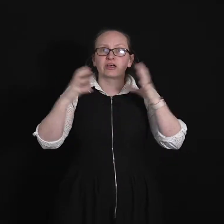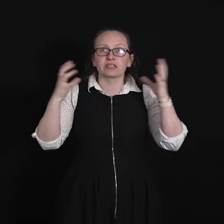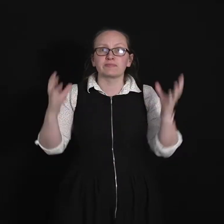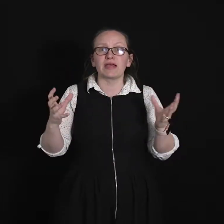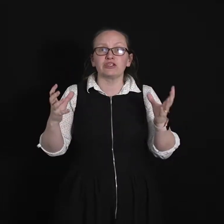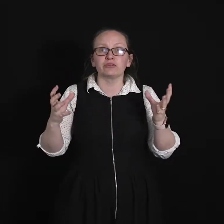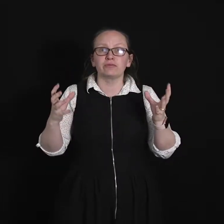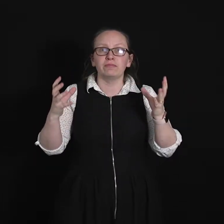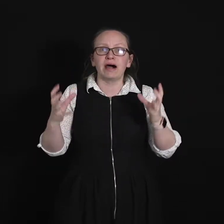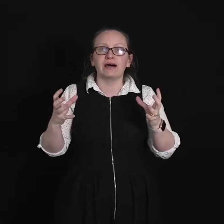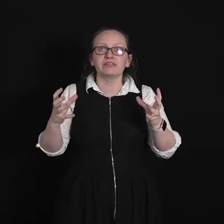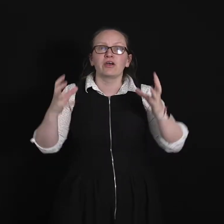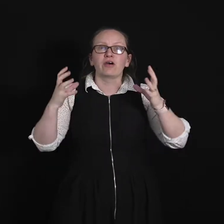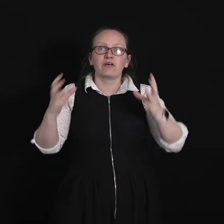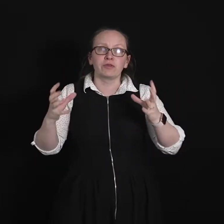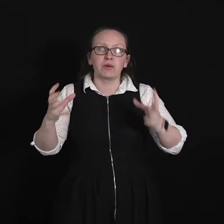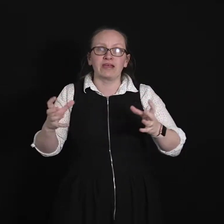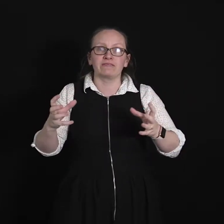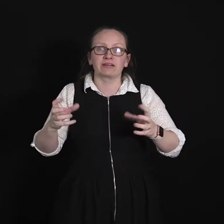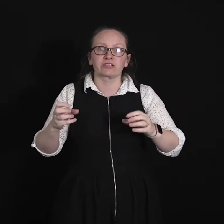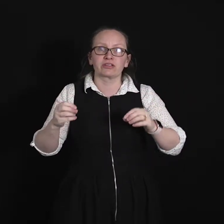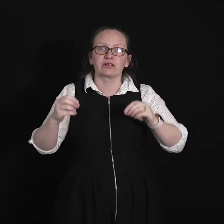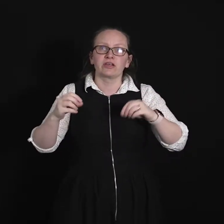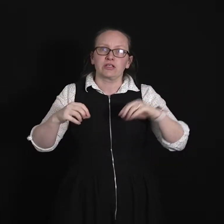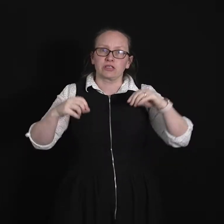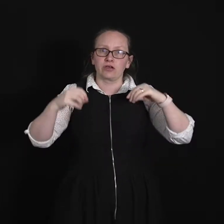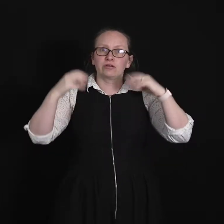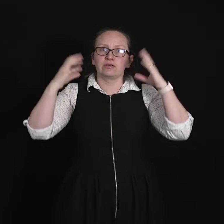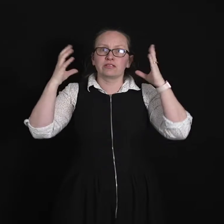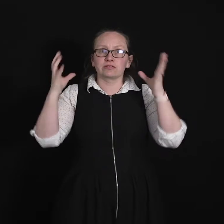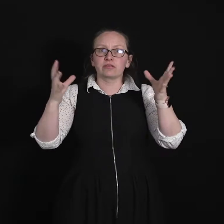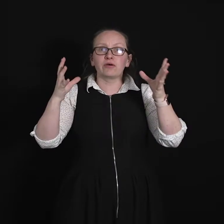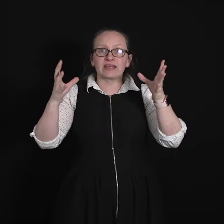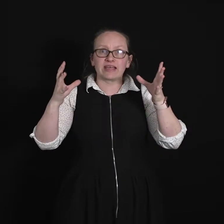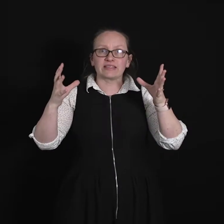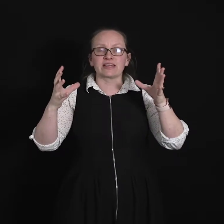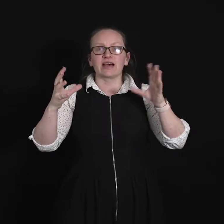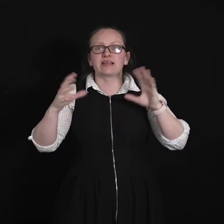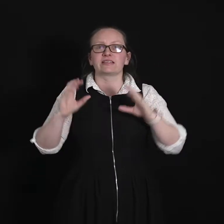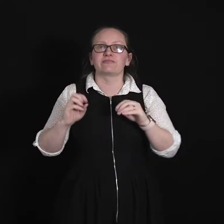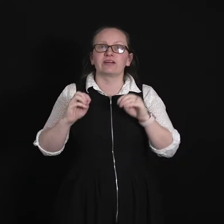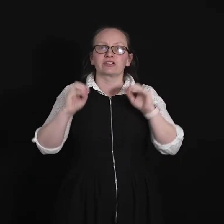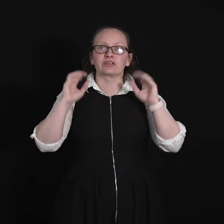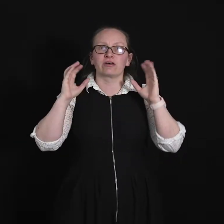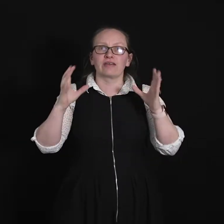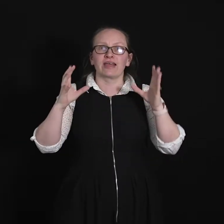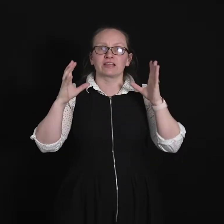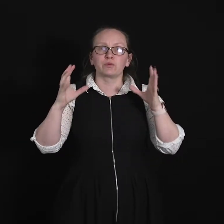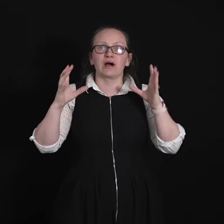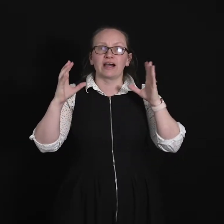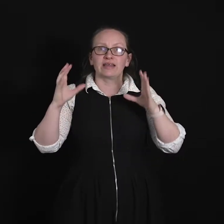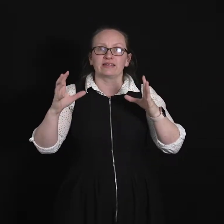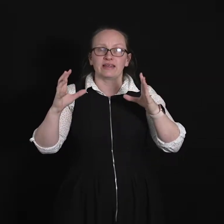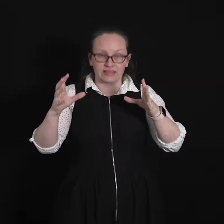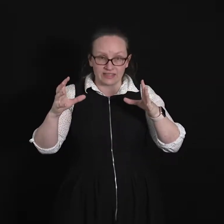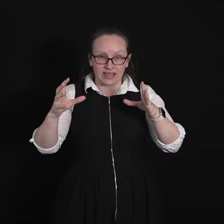spatial part of the wave function. So lowercase Psi is a function of x, y and z.